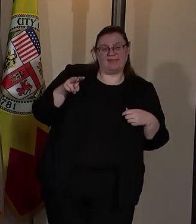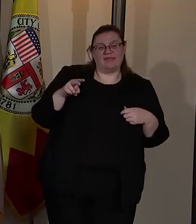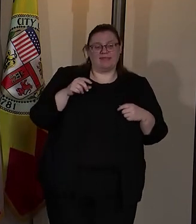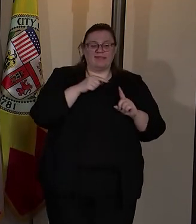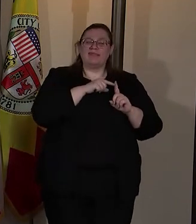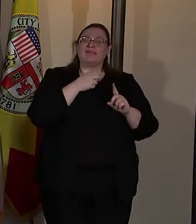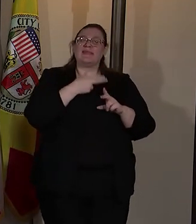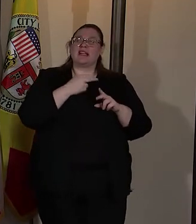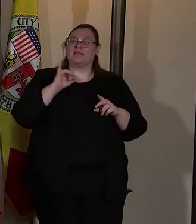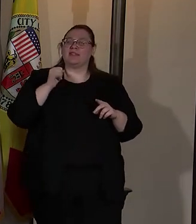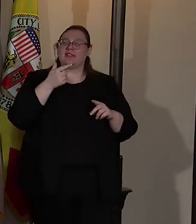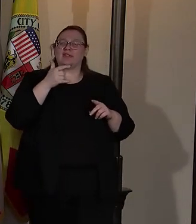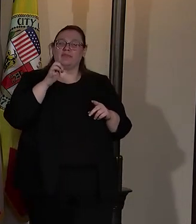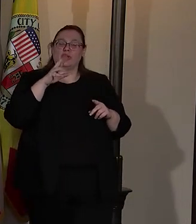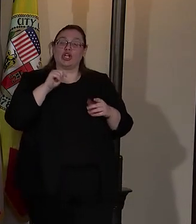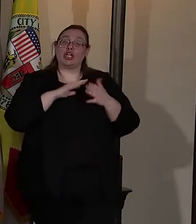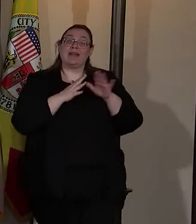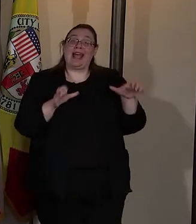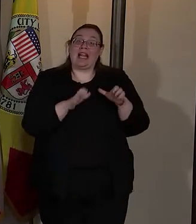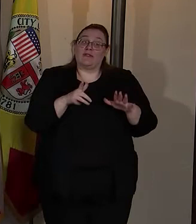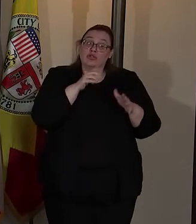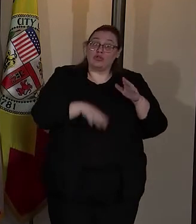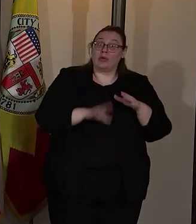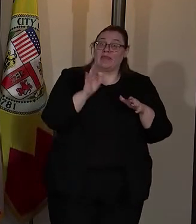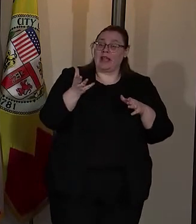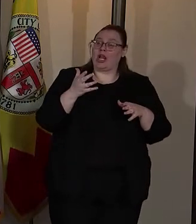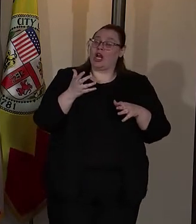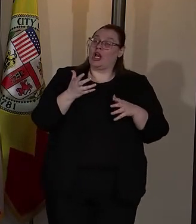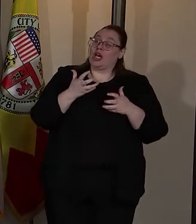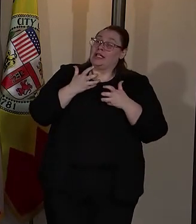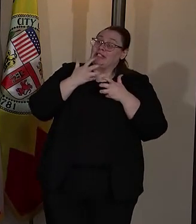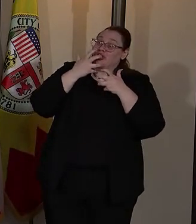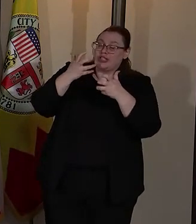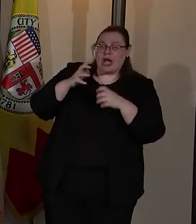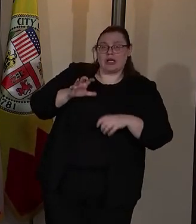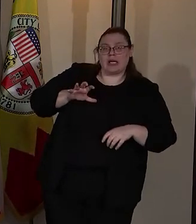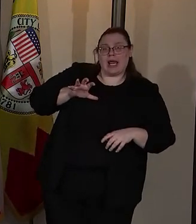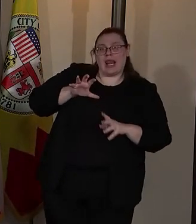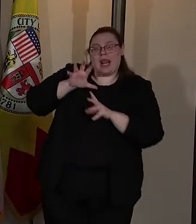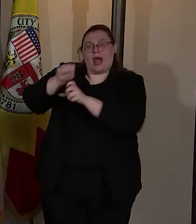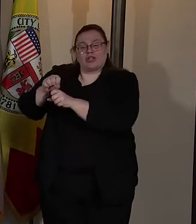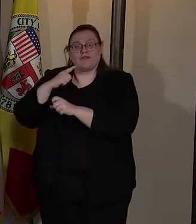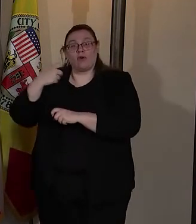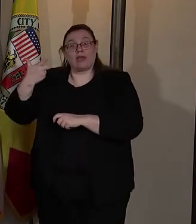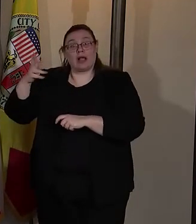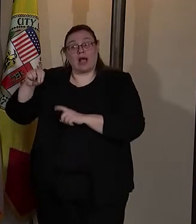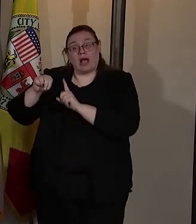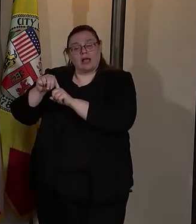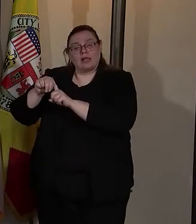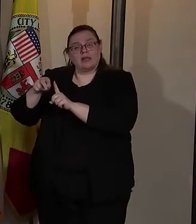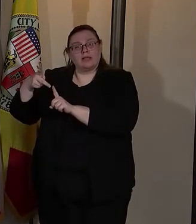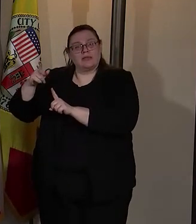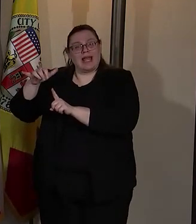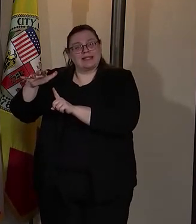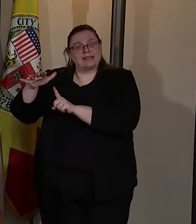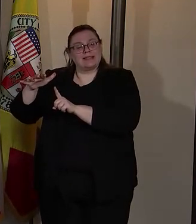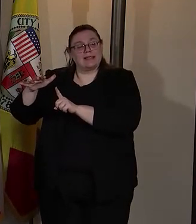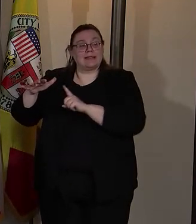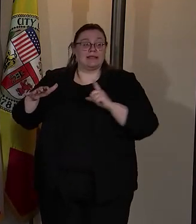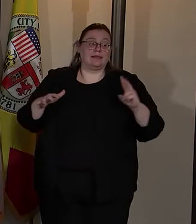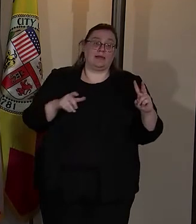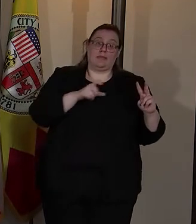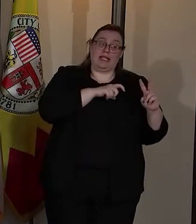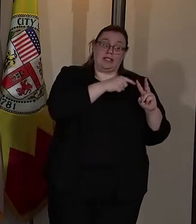a community activist who grew up in the project, shouted and lunged for the gun. It was plastic. The police officers